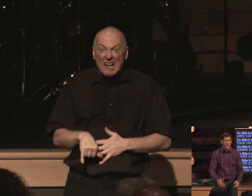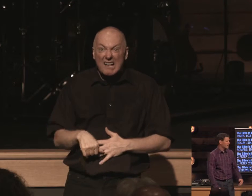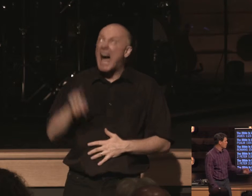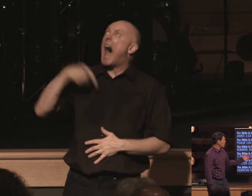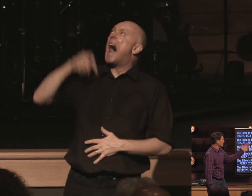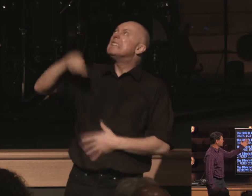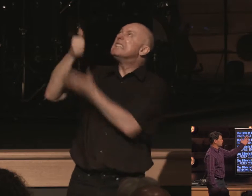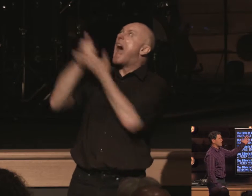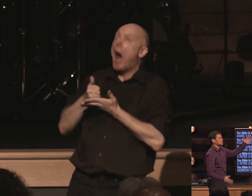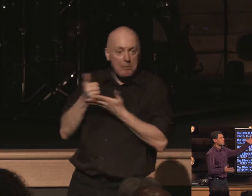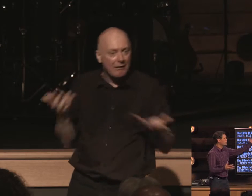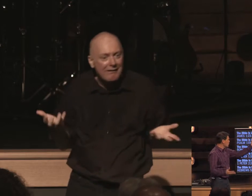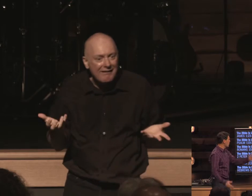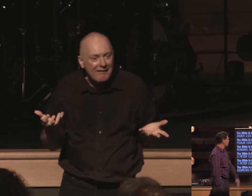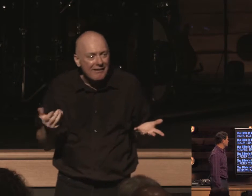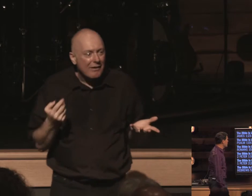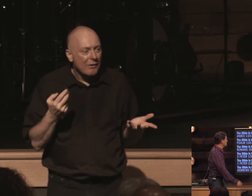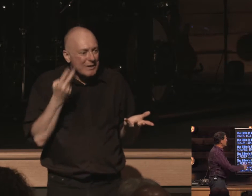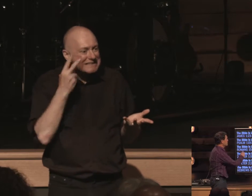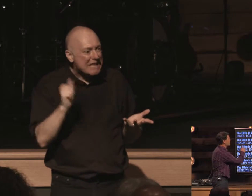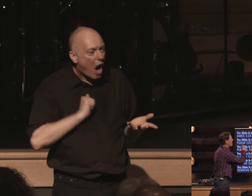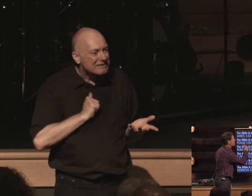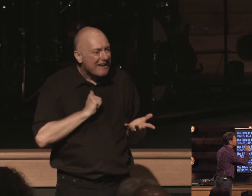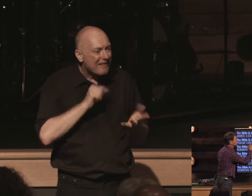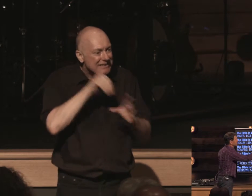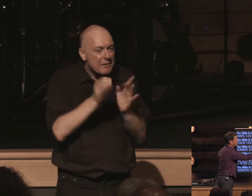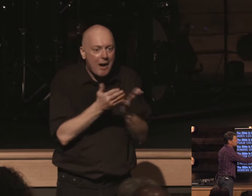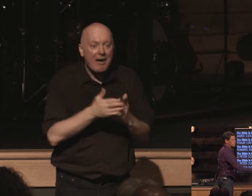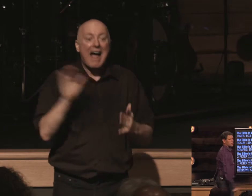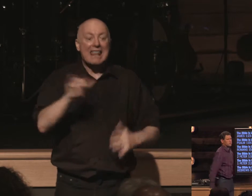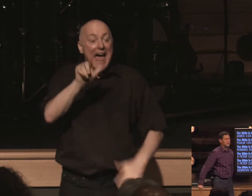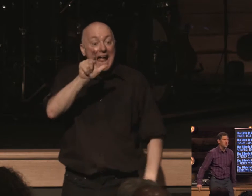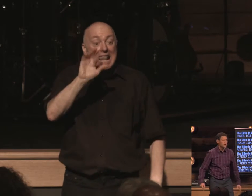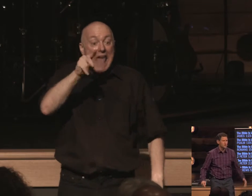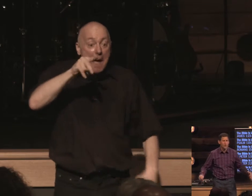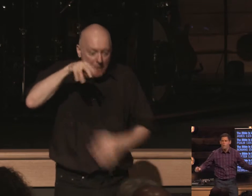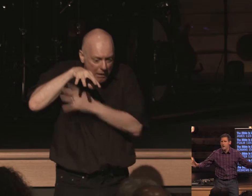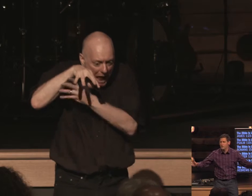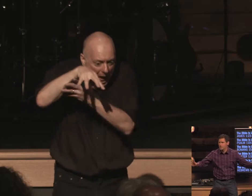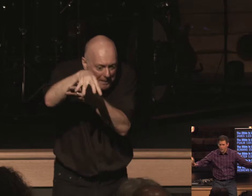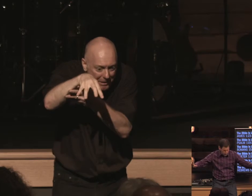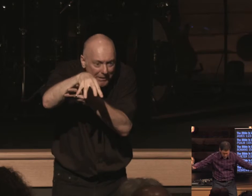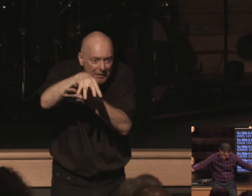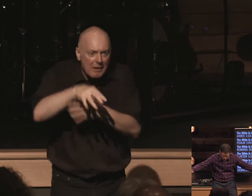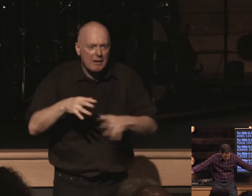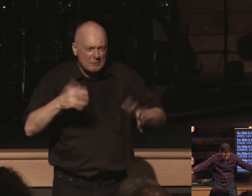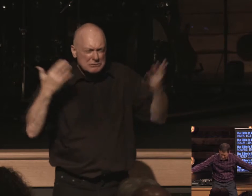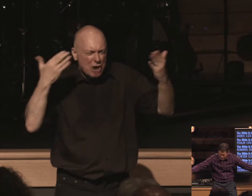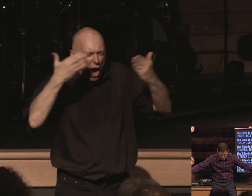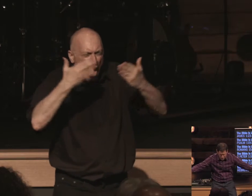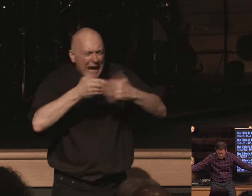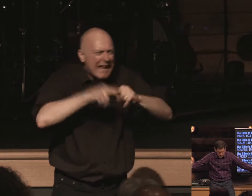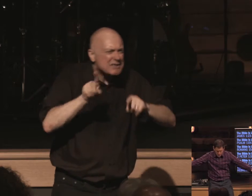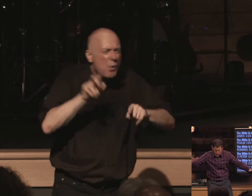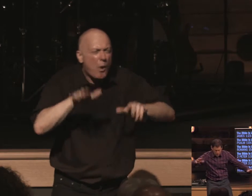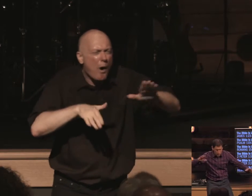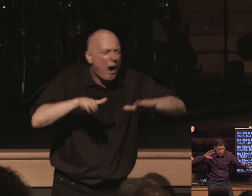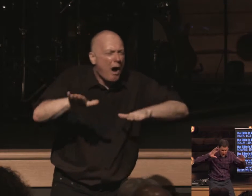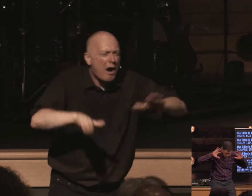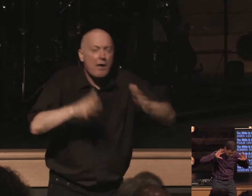it corrects us as we view ourselves the bible's like a lamp to our feet so by ourselves we're in darkness we cannot see the bible corrects our